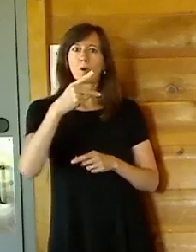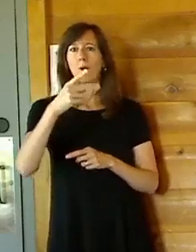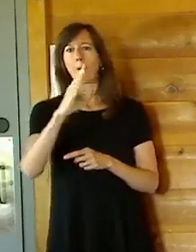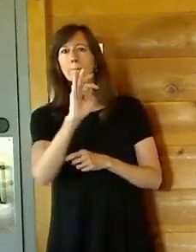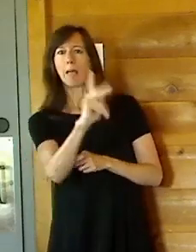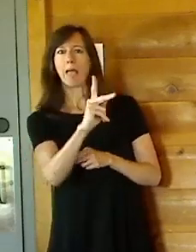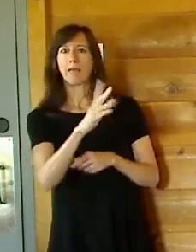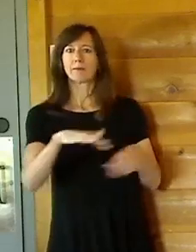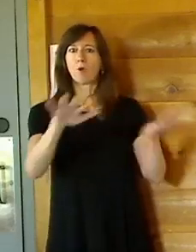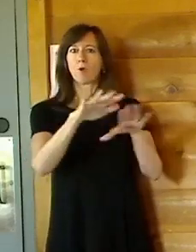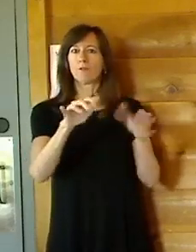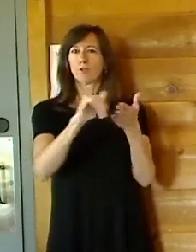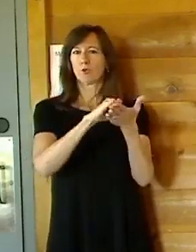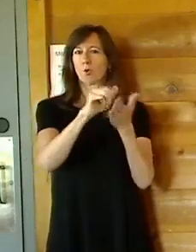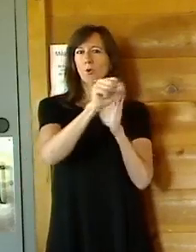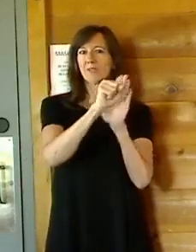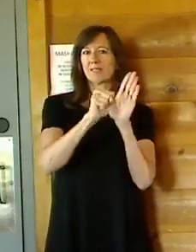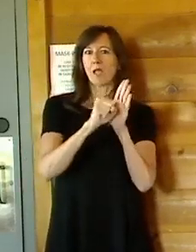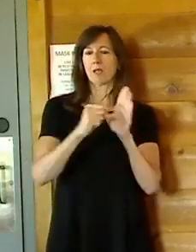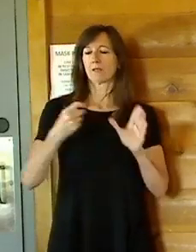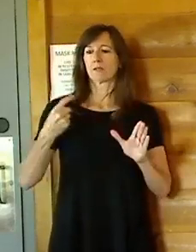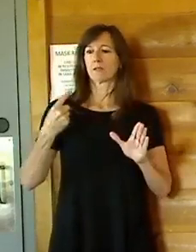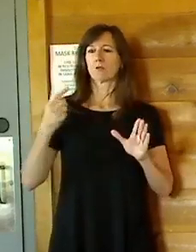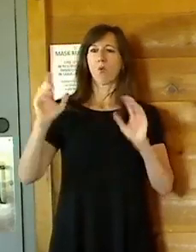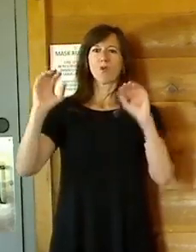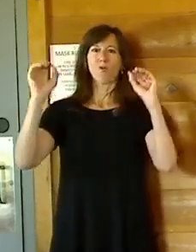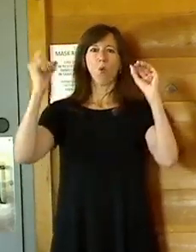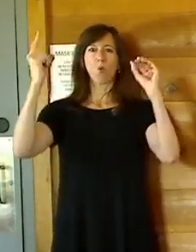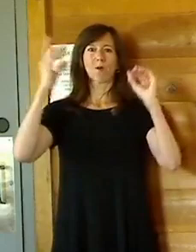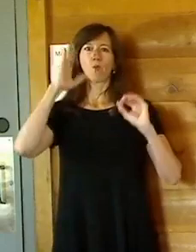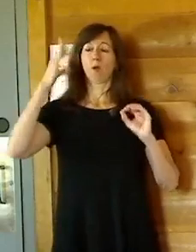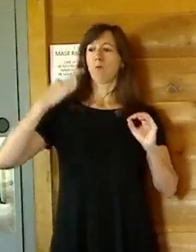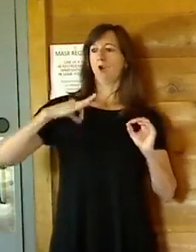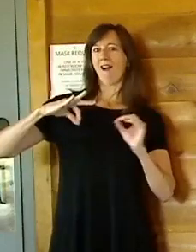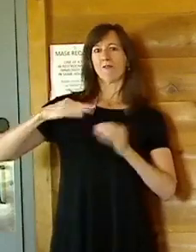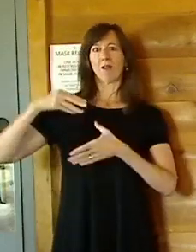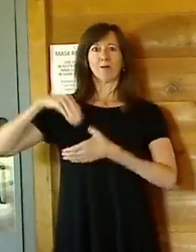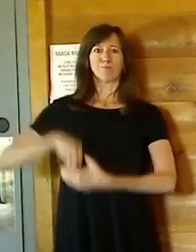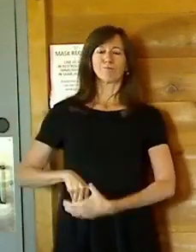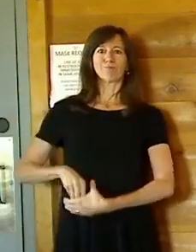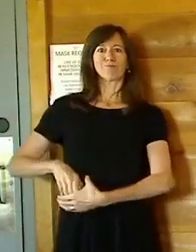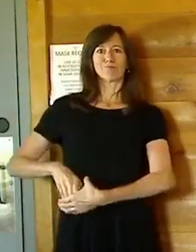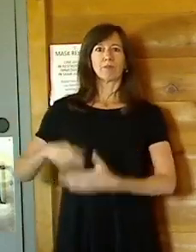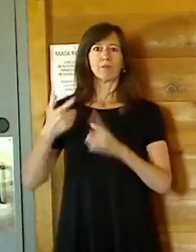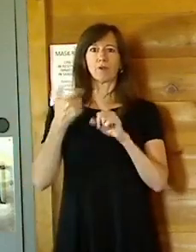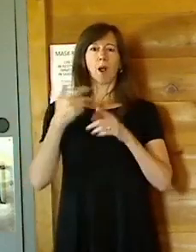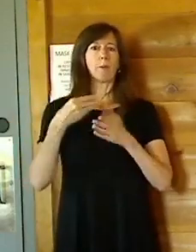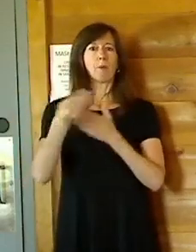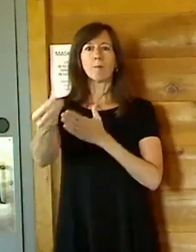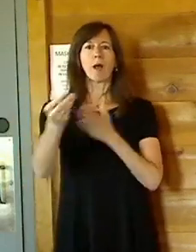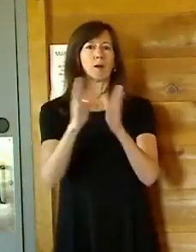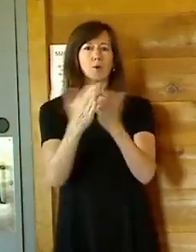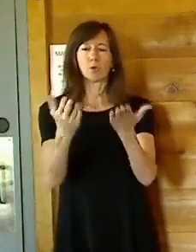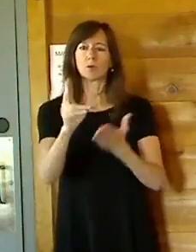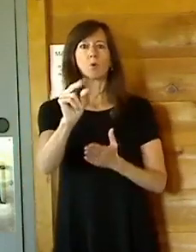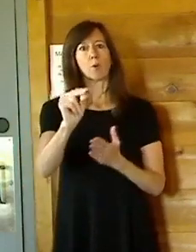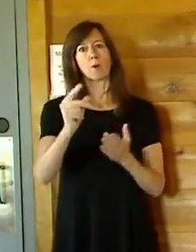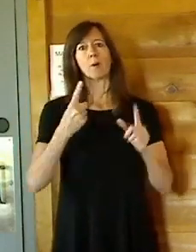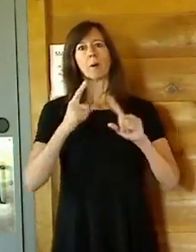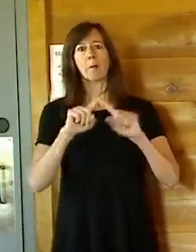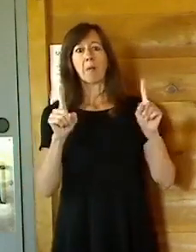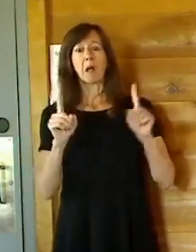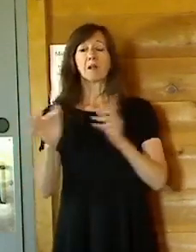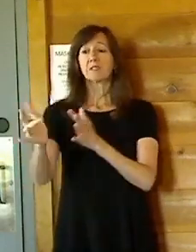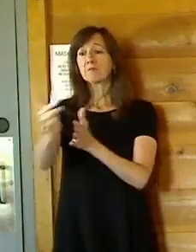book is meant to be a chronicle of activity and a reflection on both lessons learned, successes,